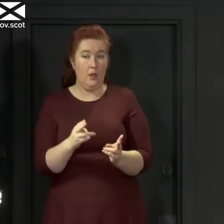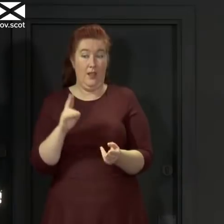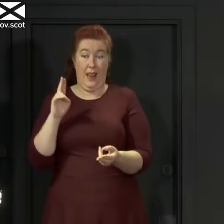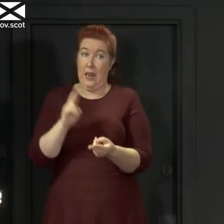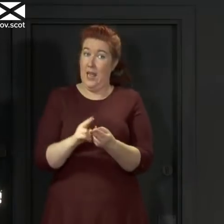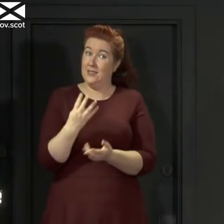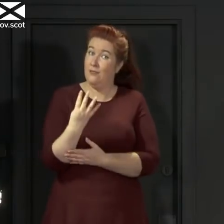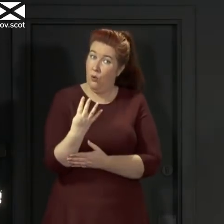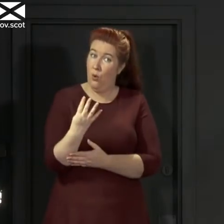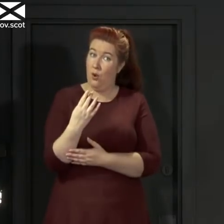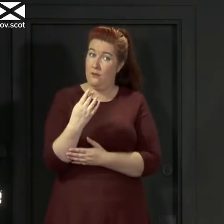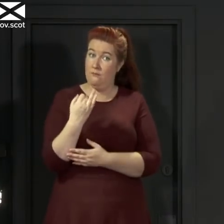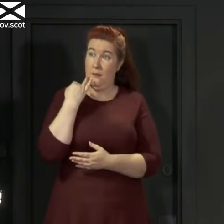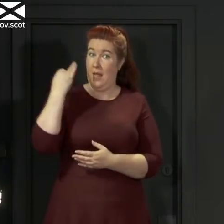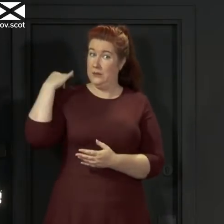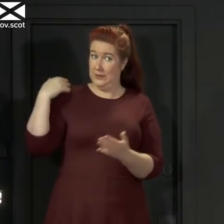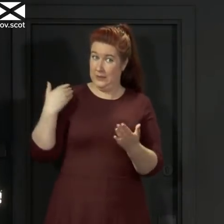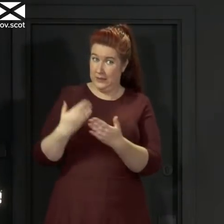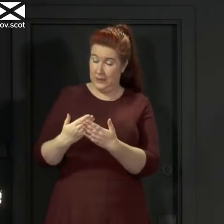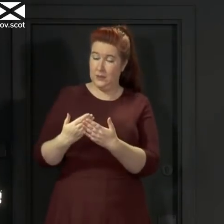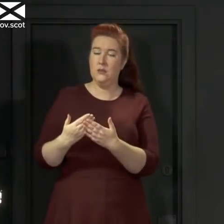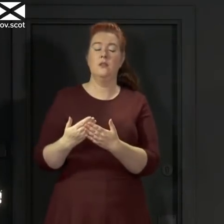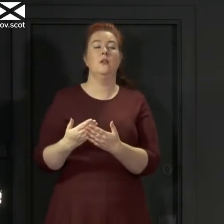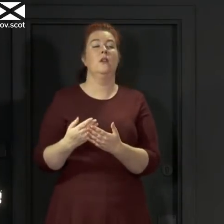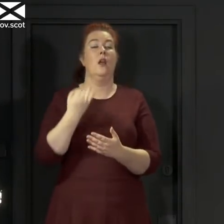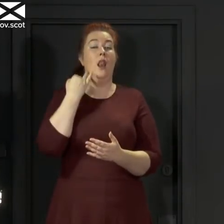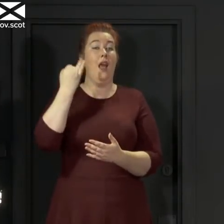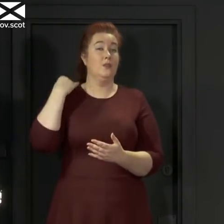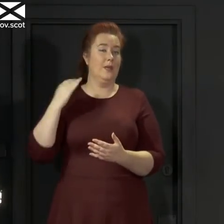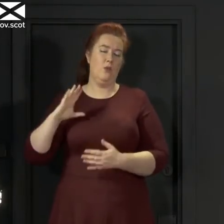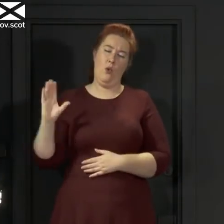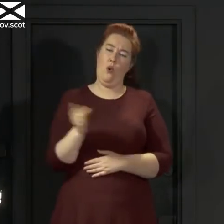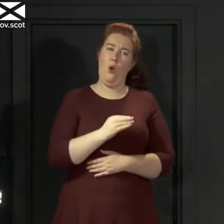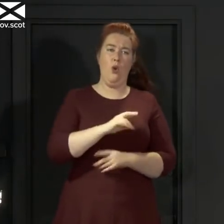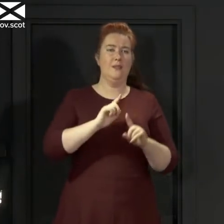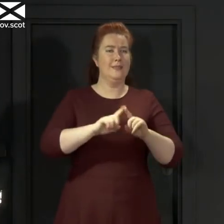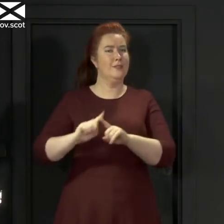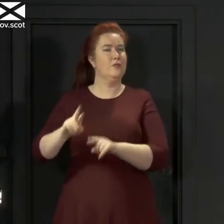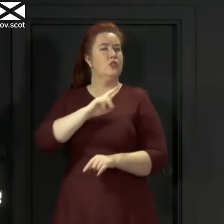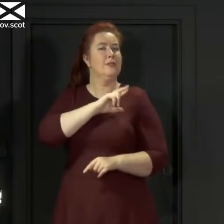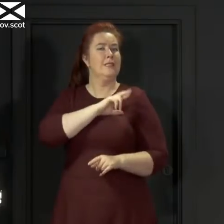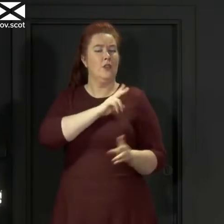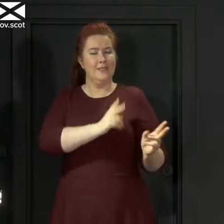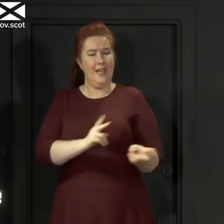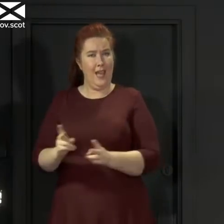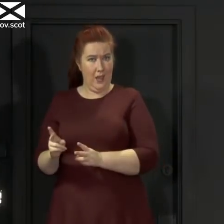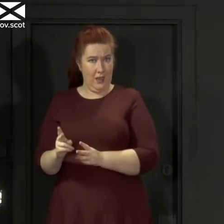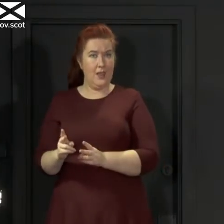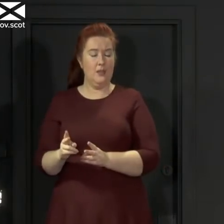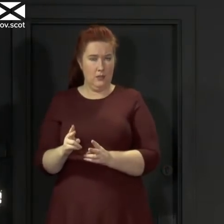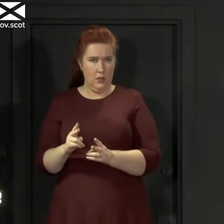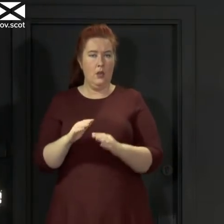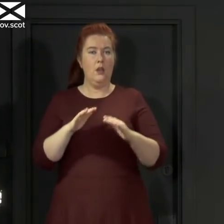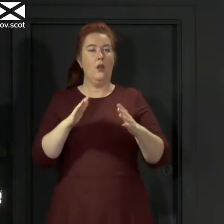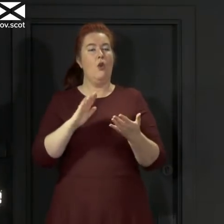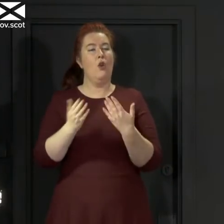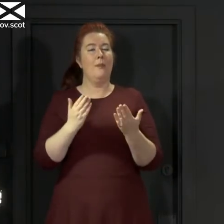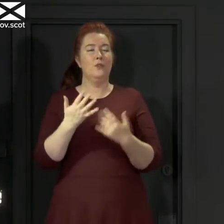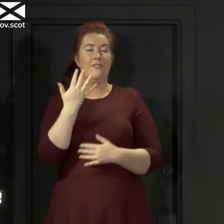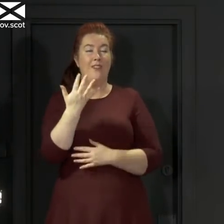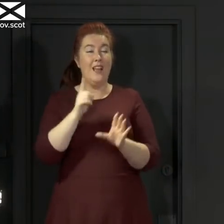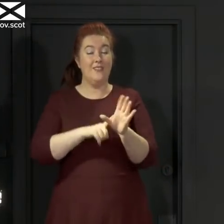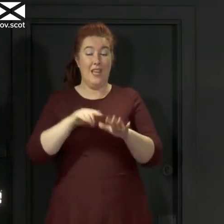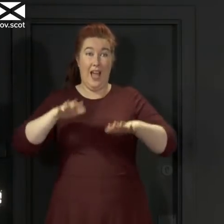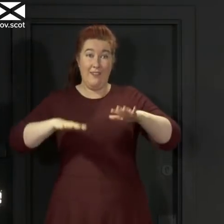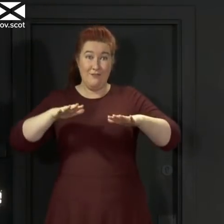week. The total number of deaths recorded last week from all causes, not just COVID, was 32 higher than the five